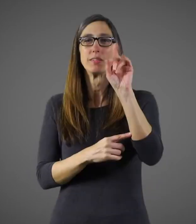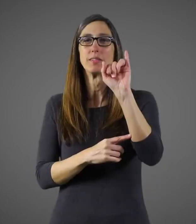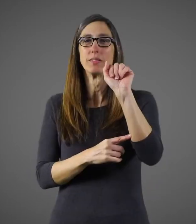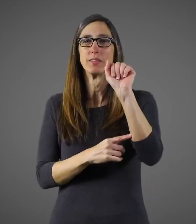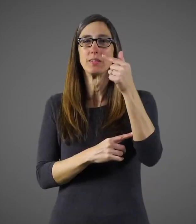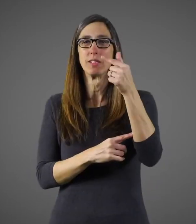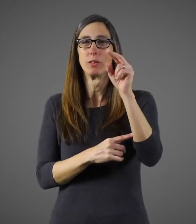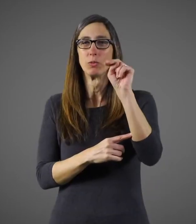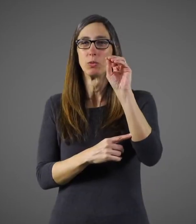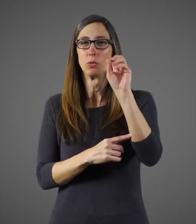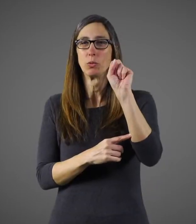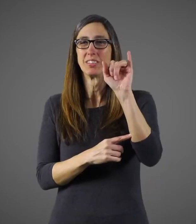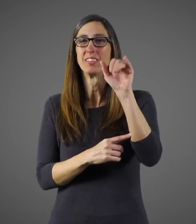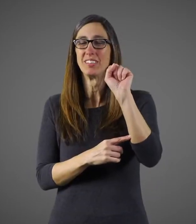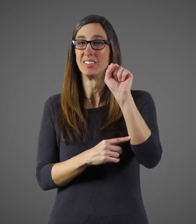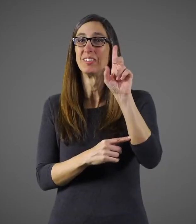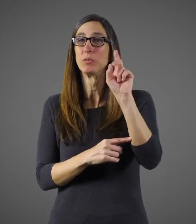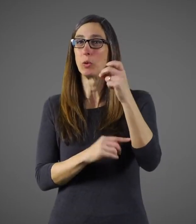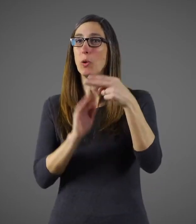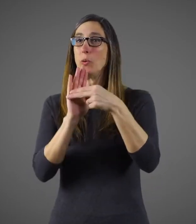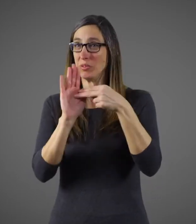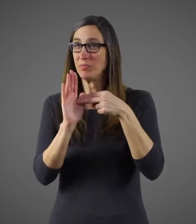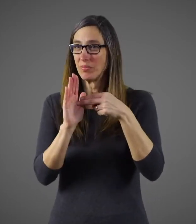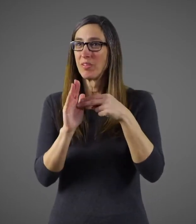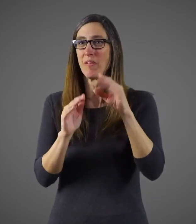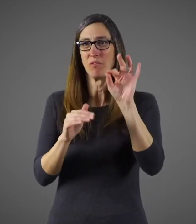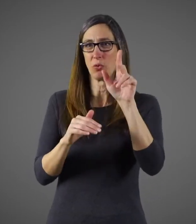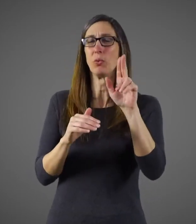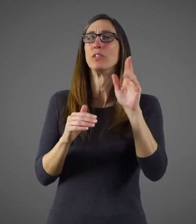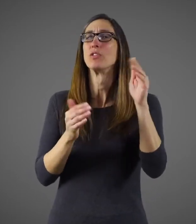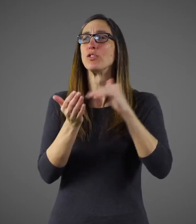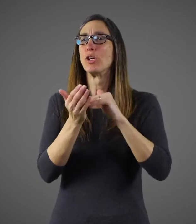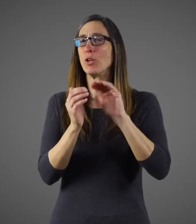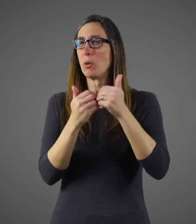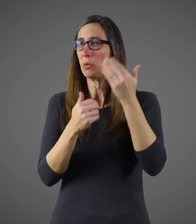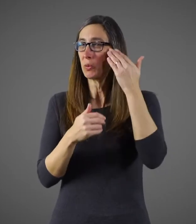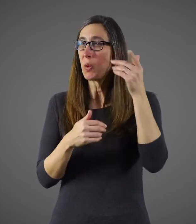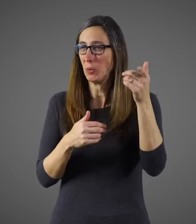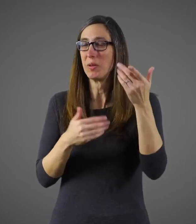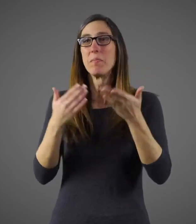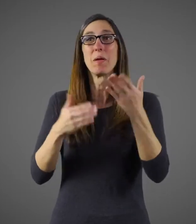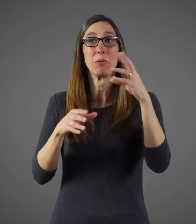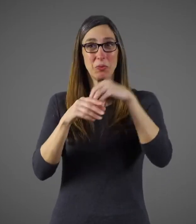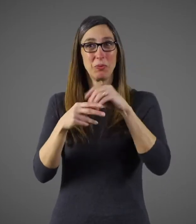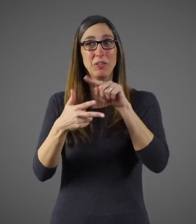The way a doctor will know that you have the flu is to do these three things.